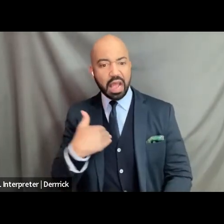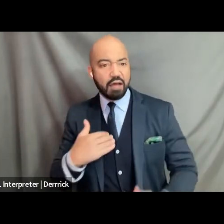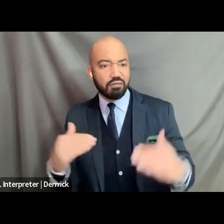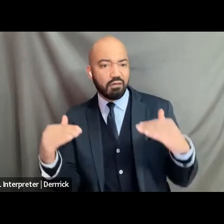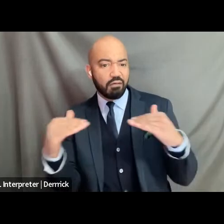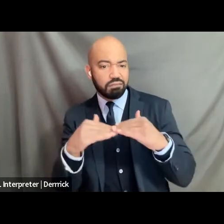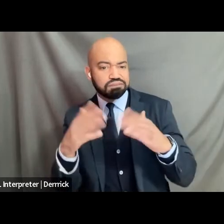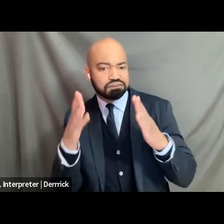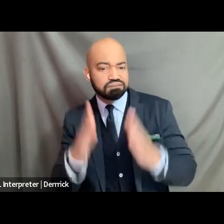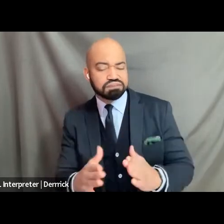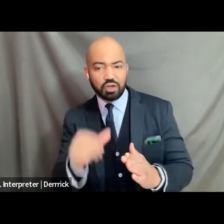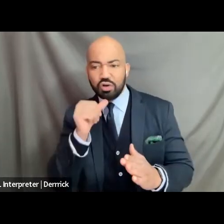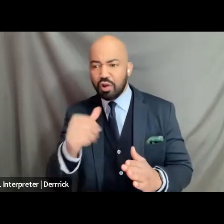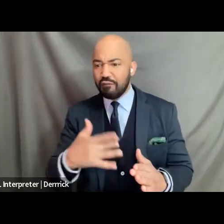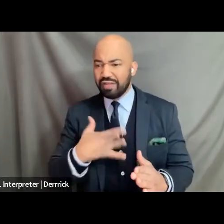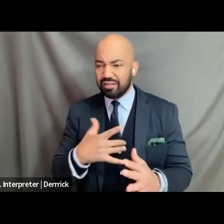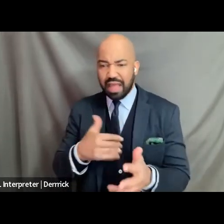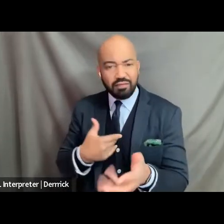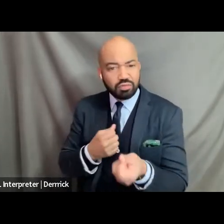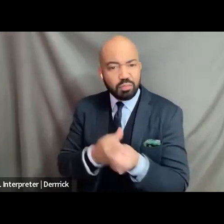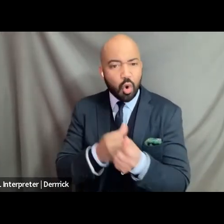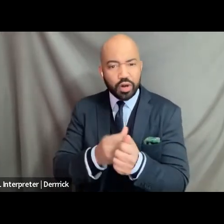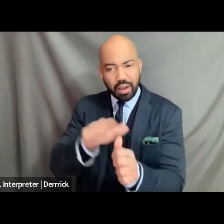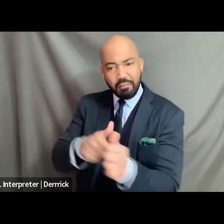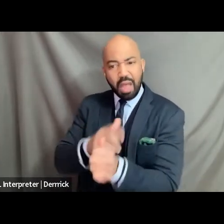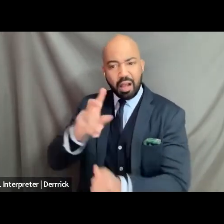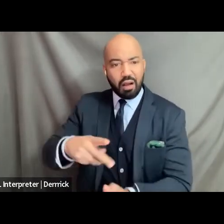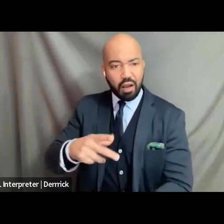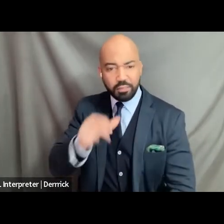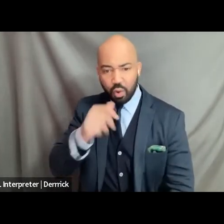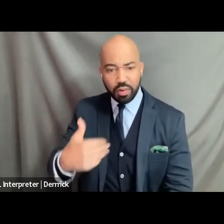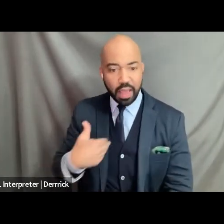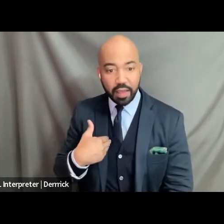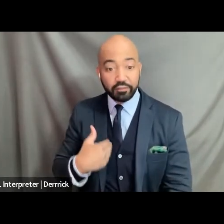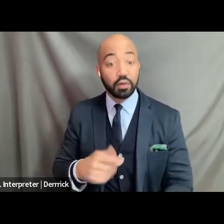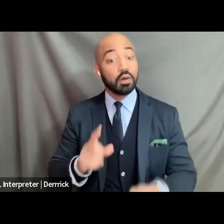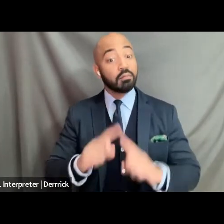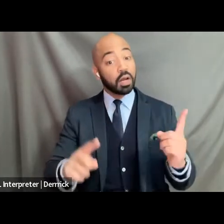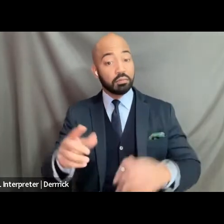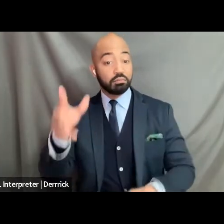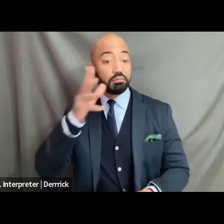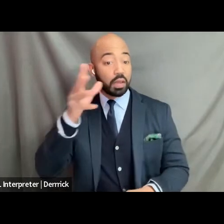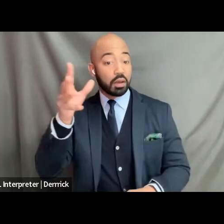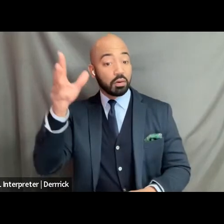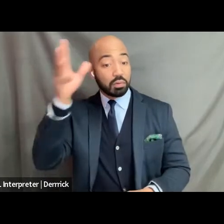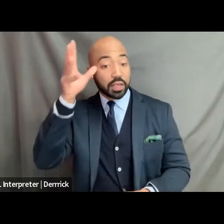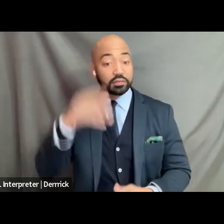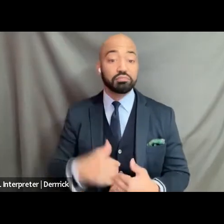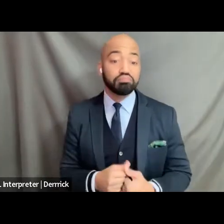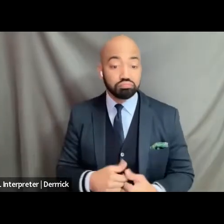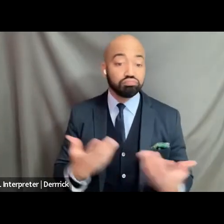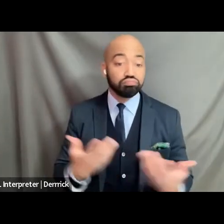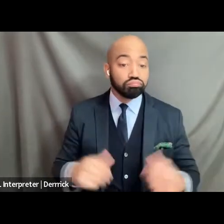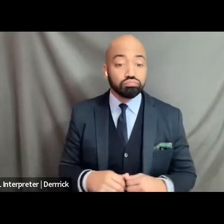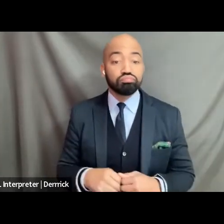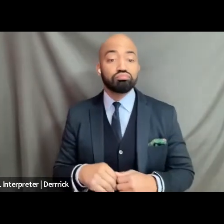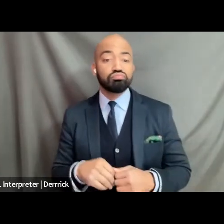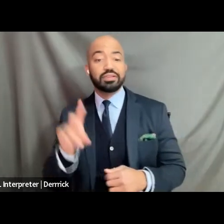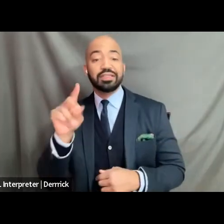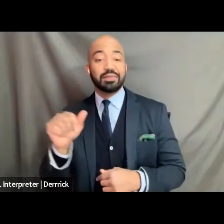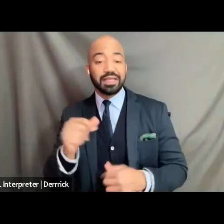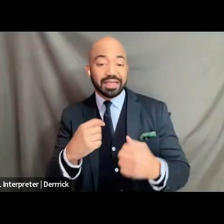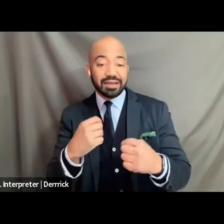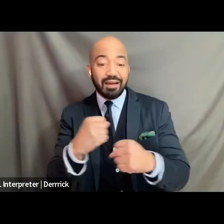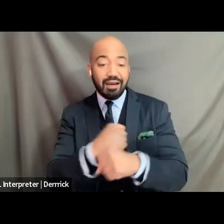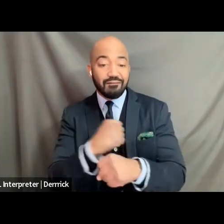backup uh and so as parents as community advocates as activists let's remember who this fight